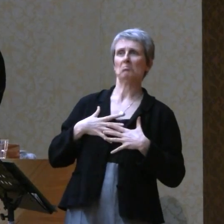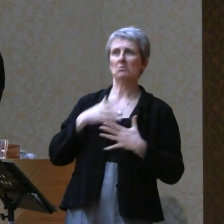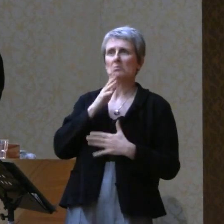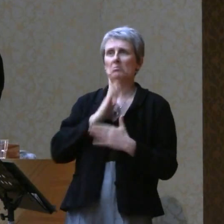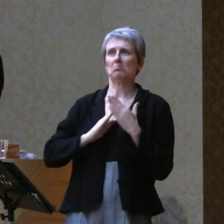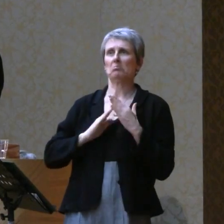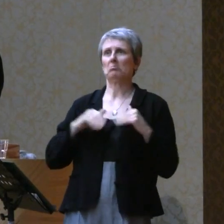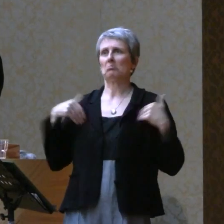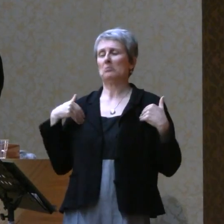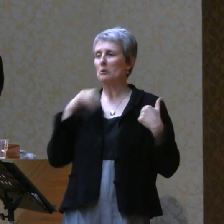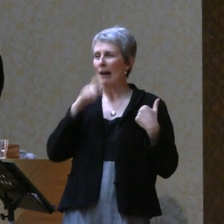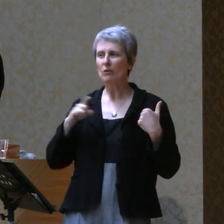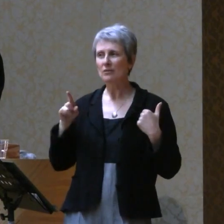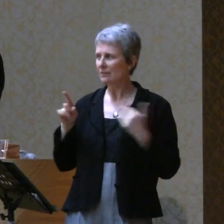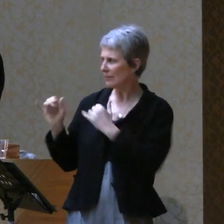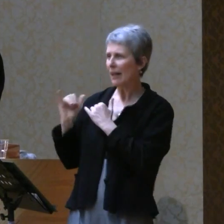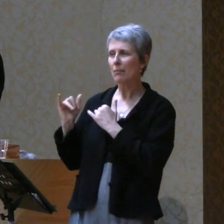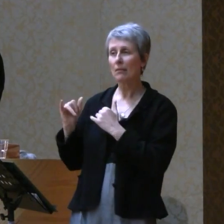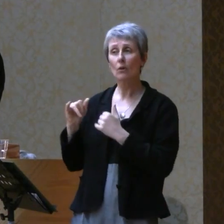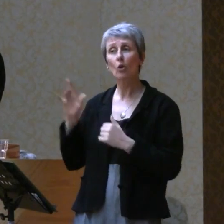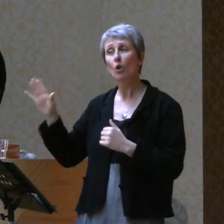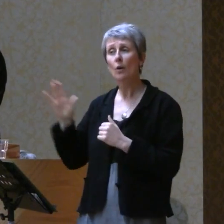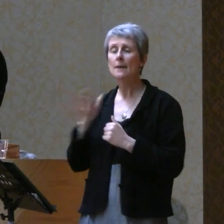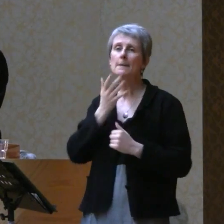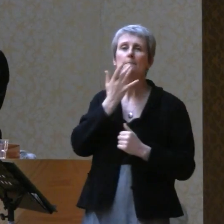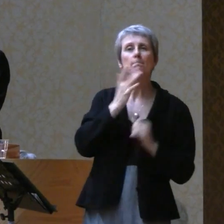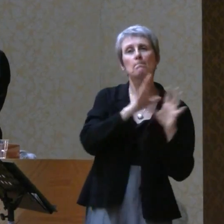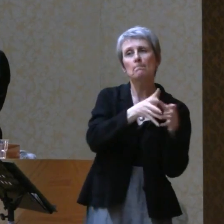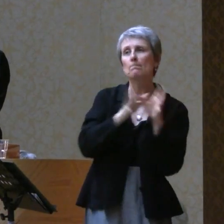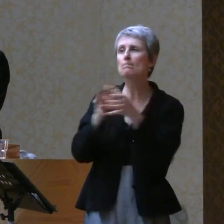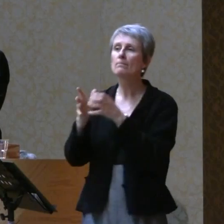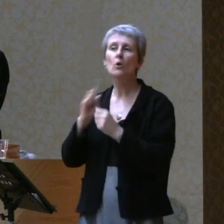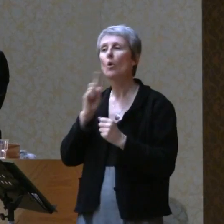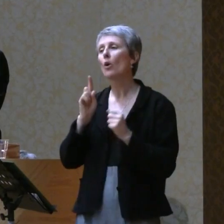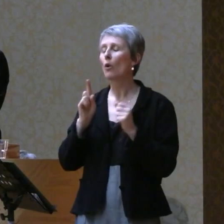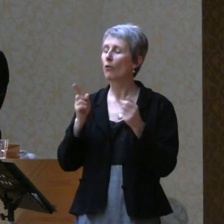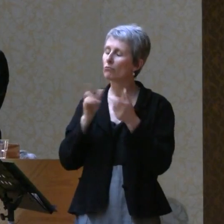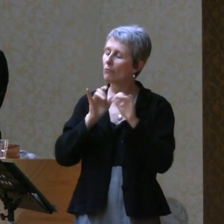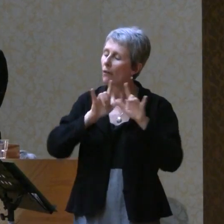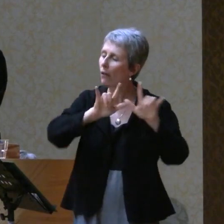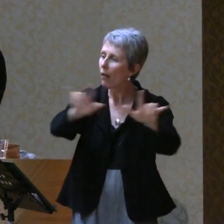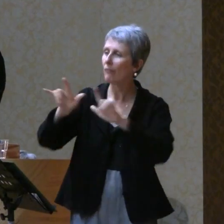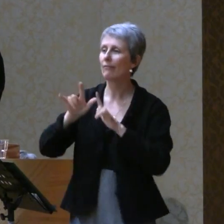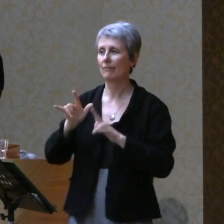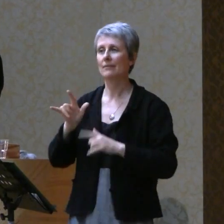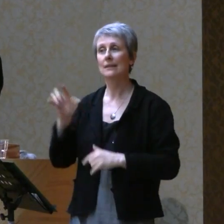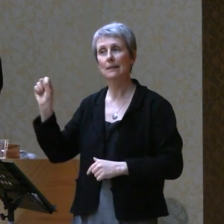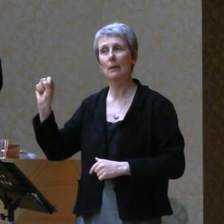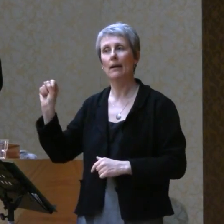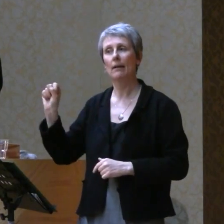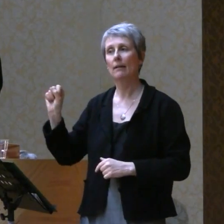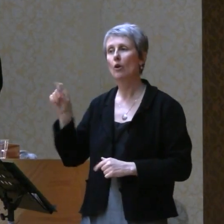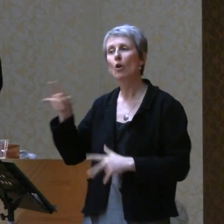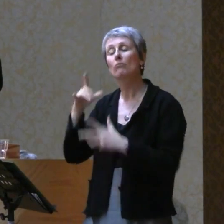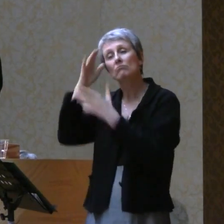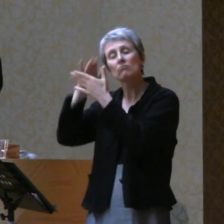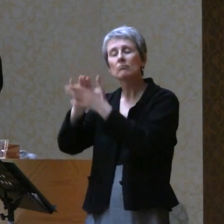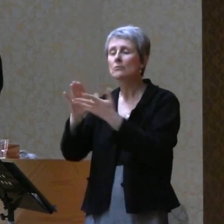There are divisions with Samaya. Only love. Only goodness.